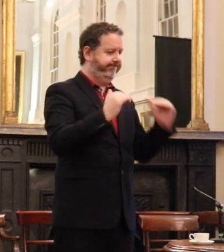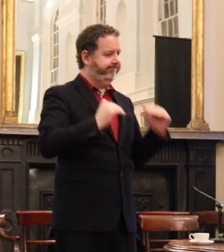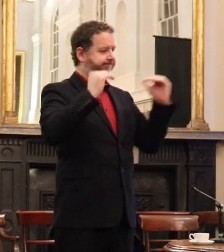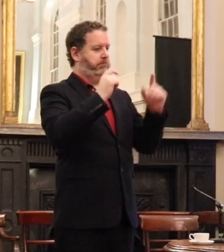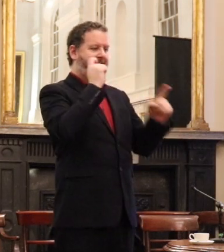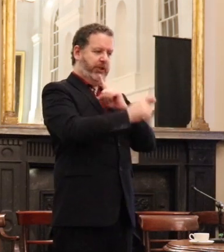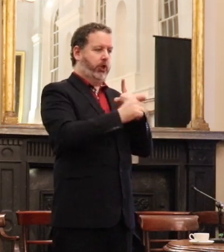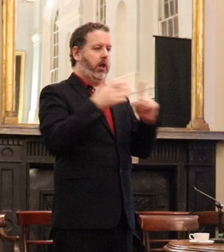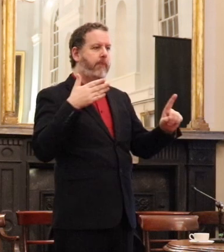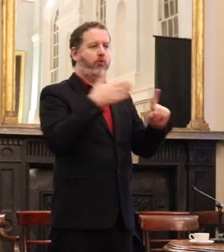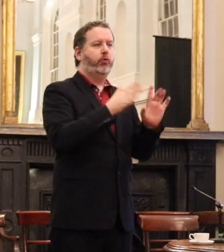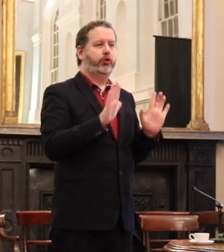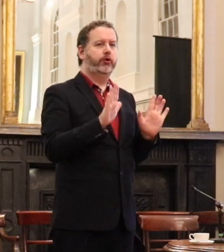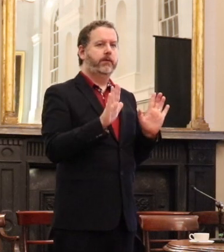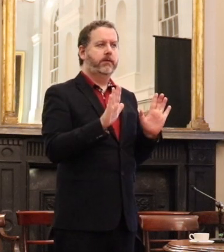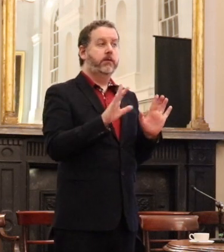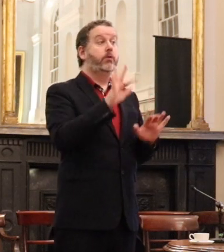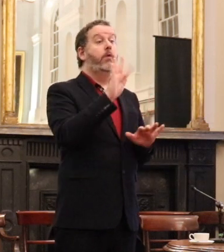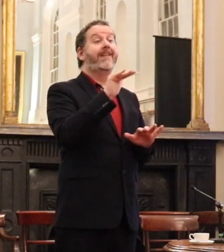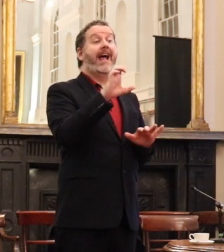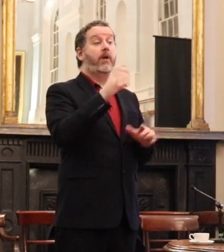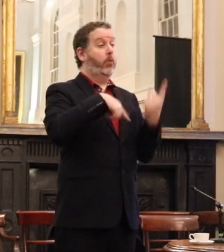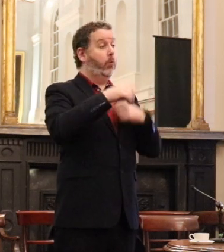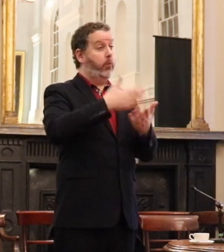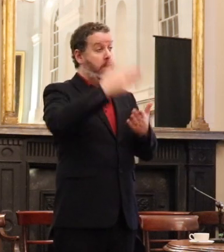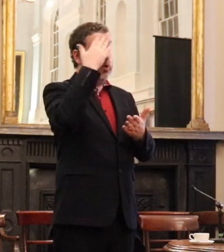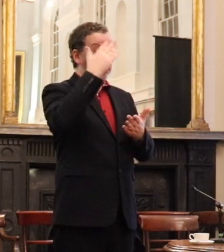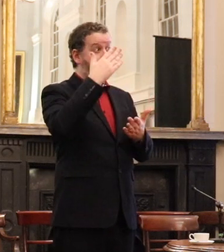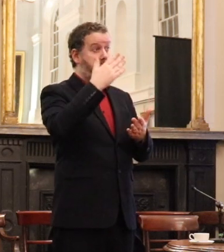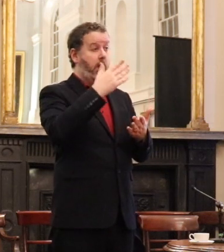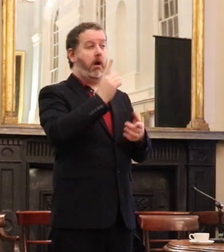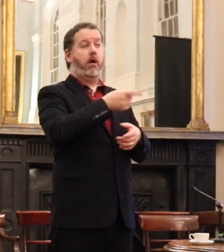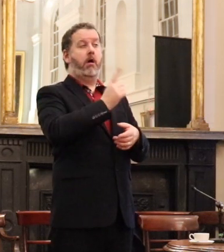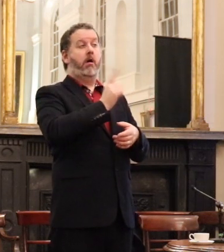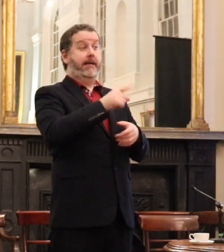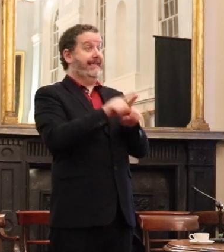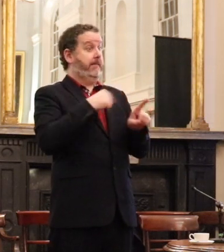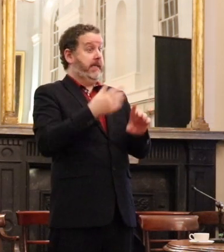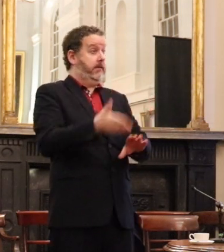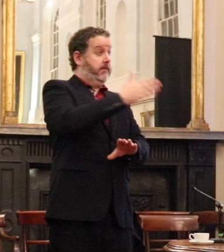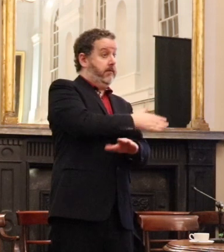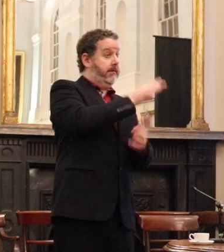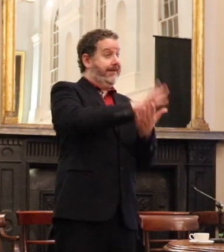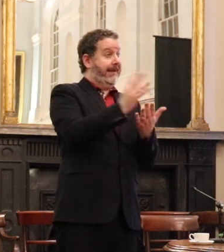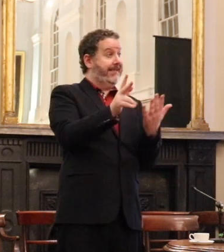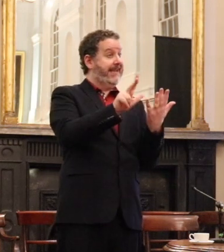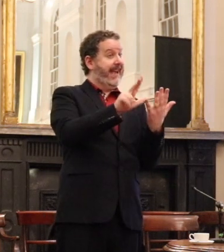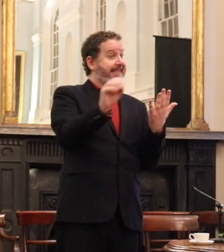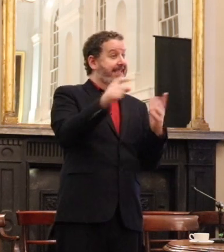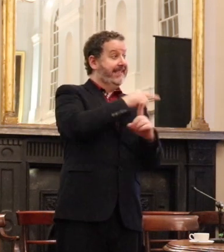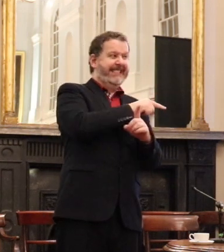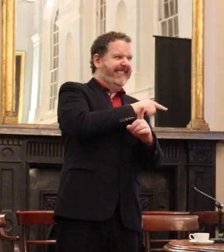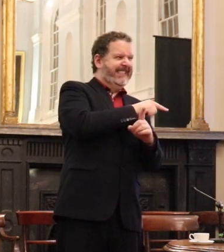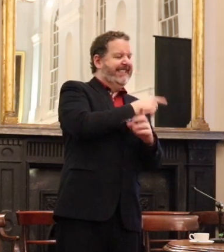The lesson that I learned, in fact, was the approach that I self-adopted in the 1980s was really not the one to follow.